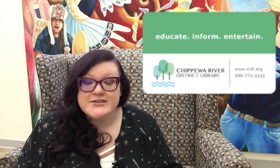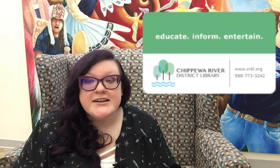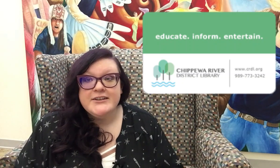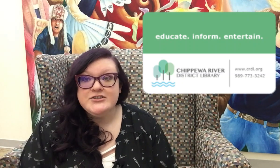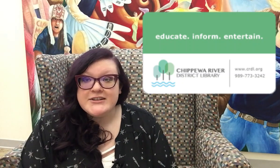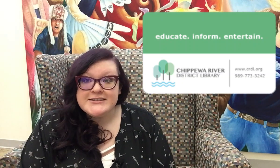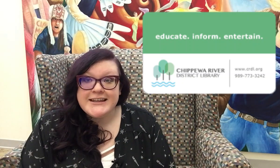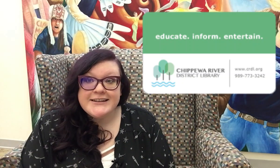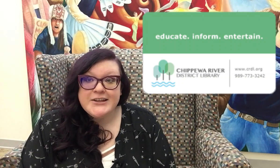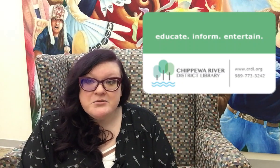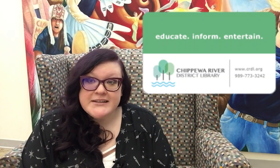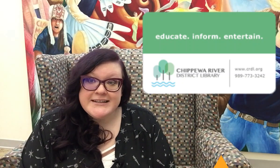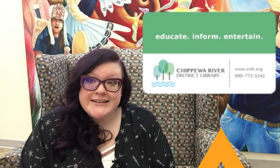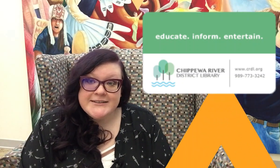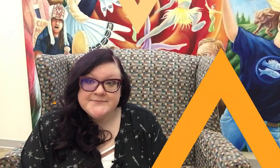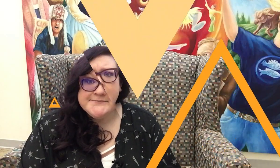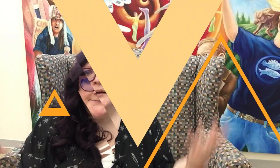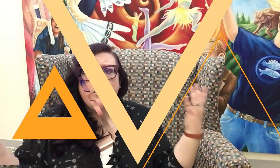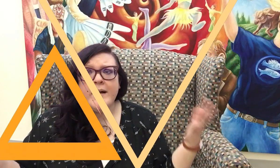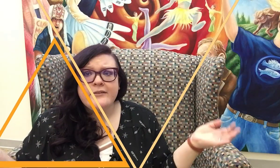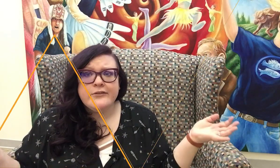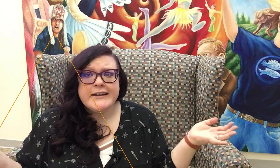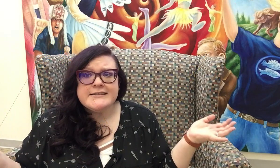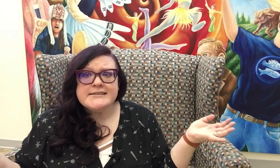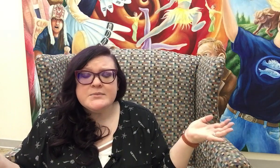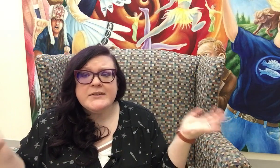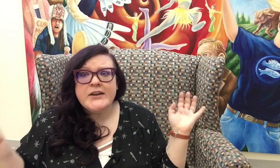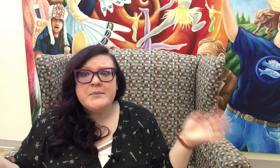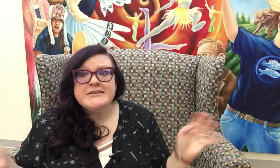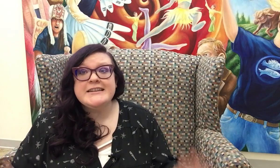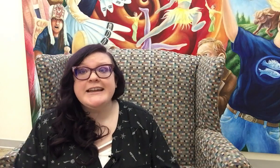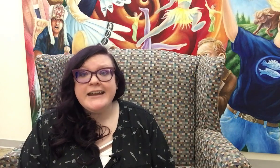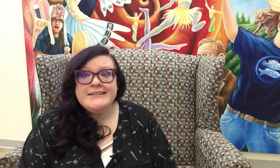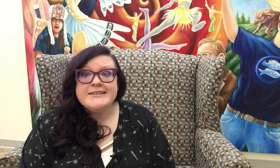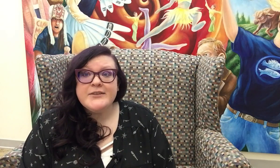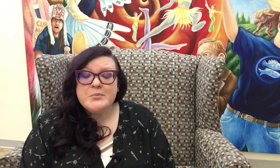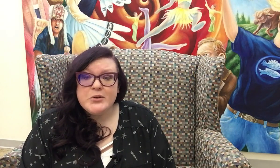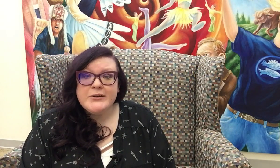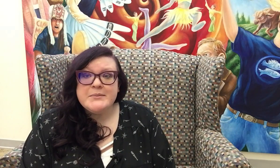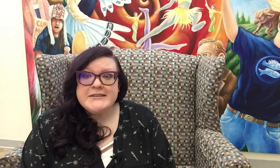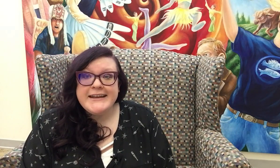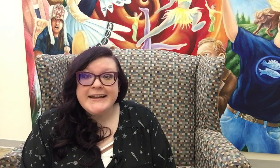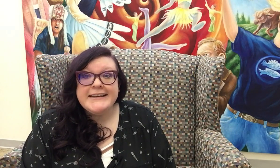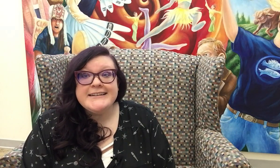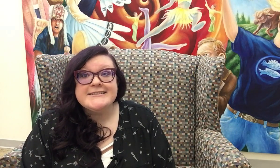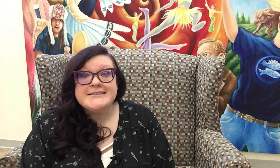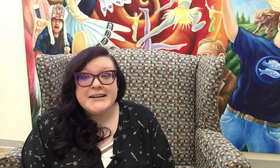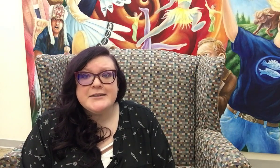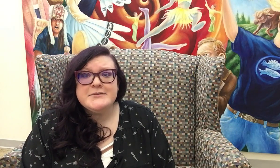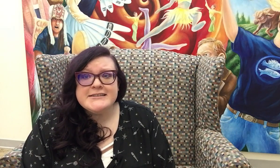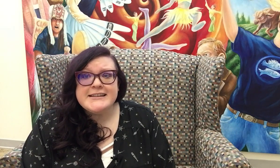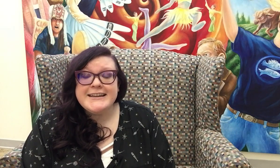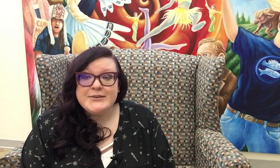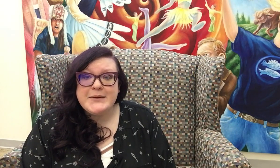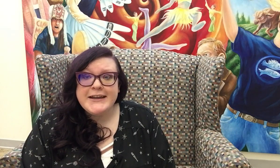just like Lola did. Well friends, we've come to the end of our program today and it is time to say goodbye.